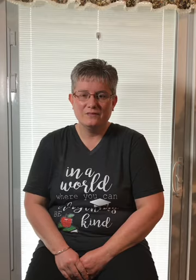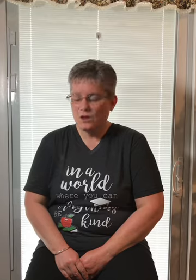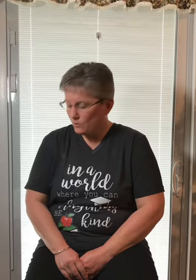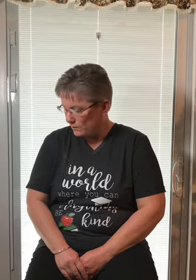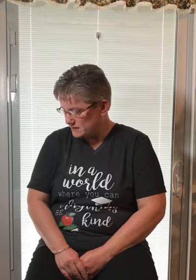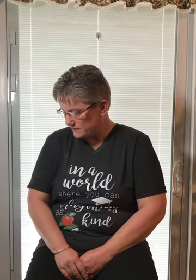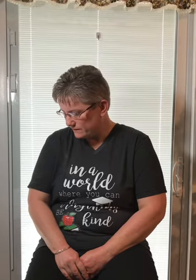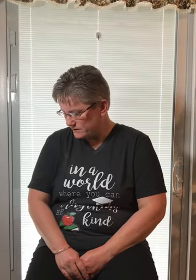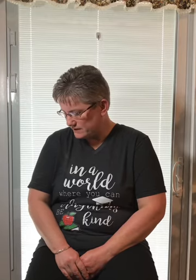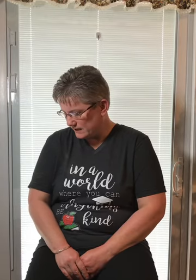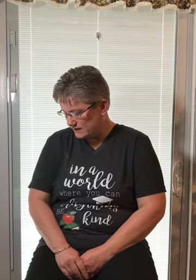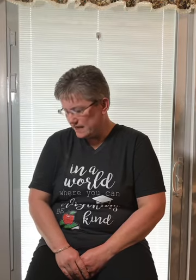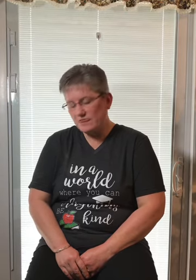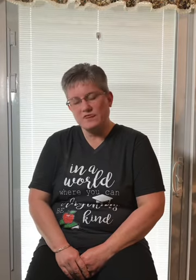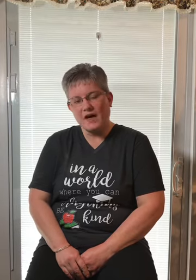What's the first sound in th?